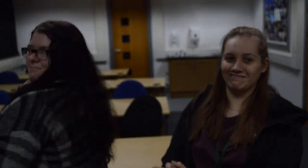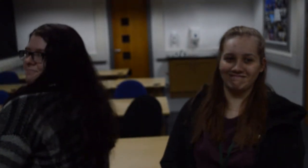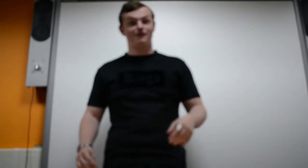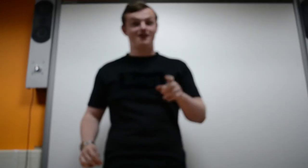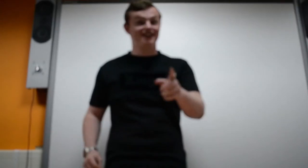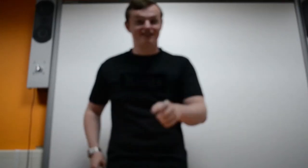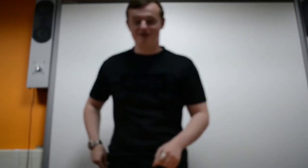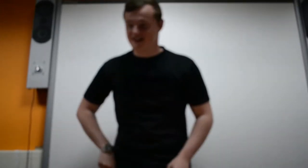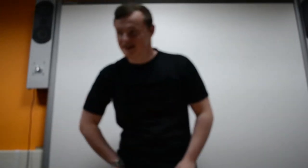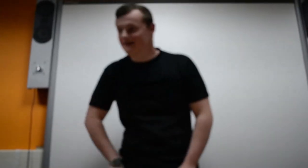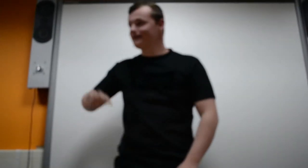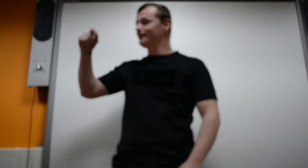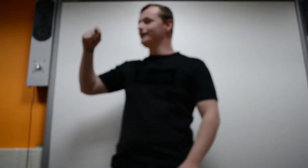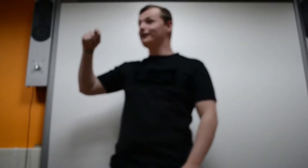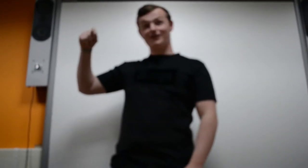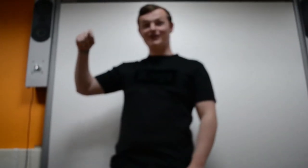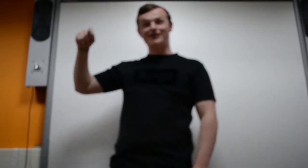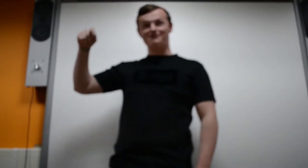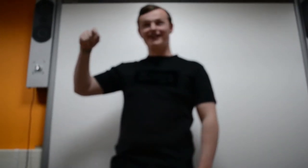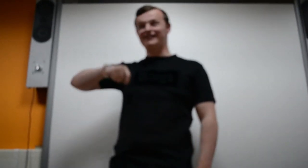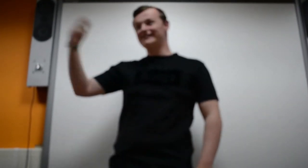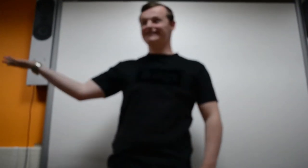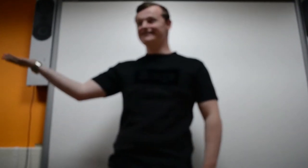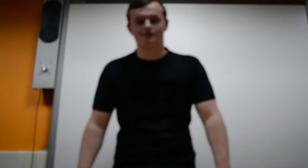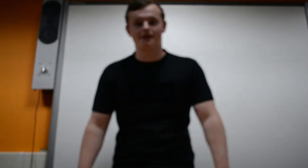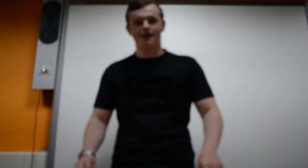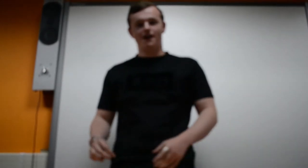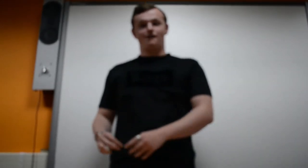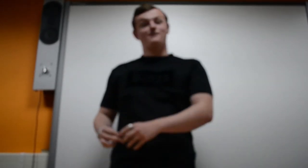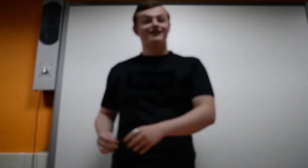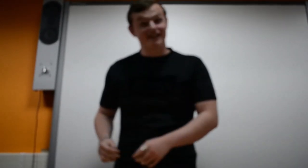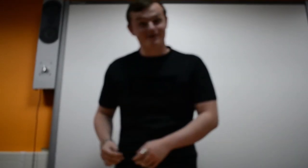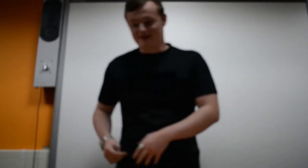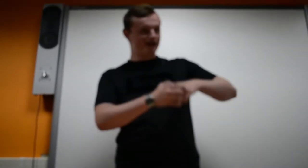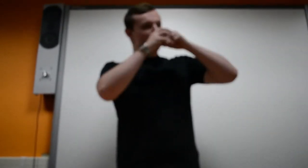For my next trick... Sorry, wrong pocket. For my next one...